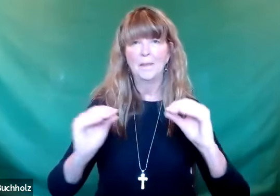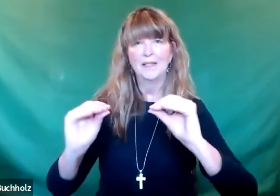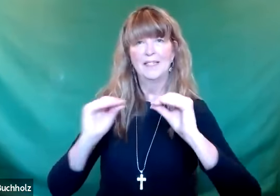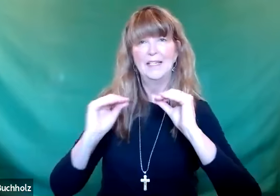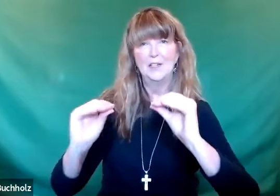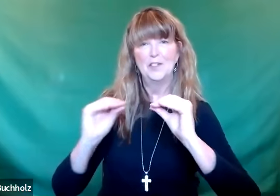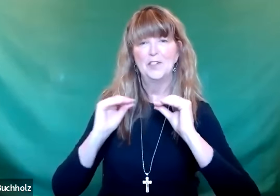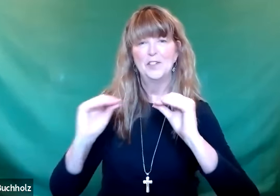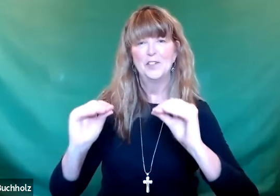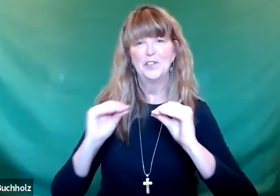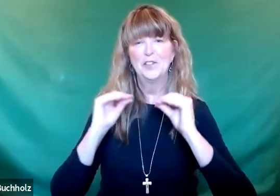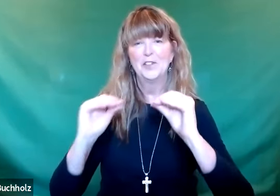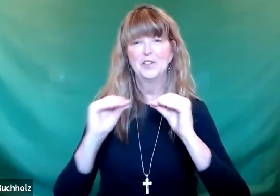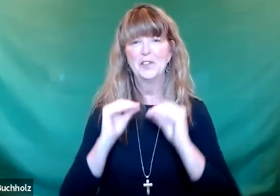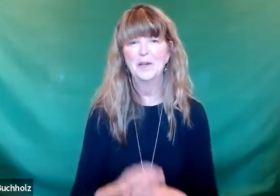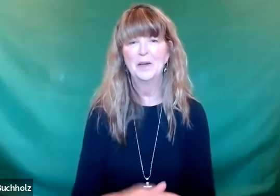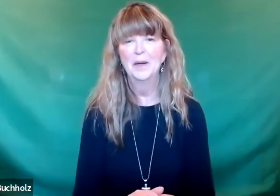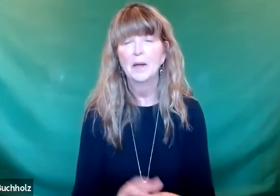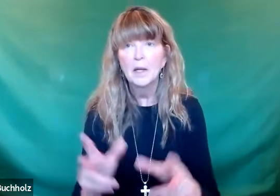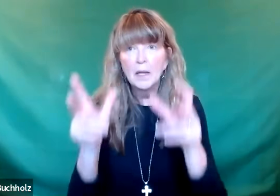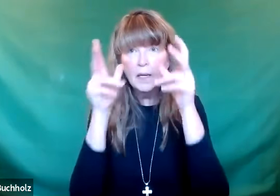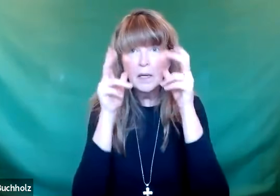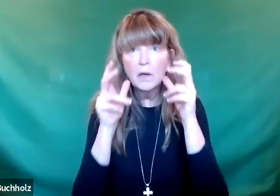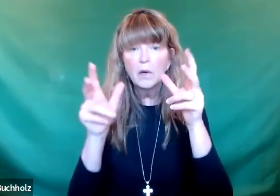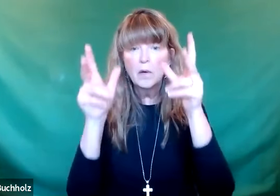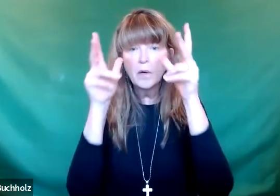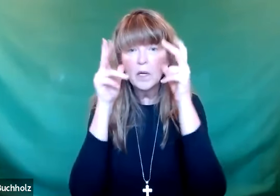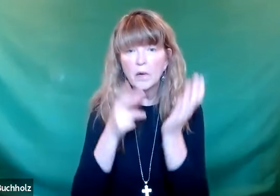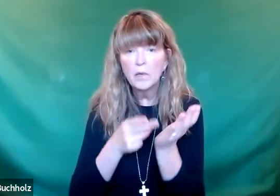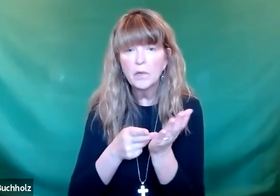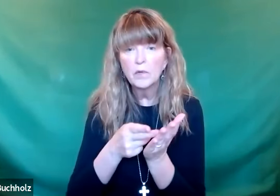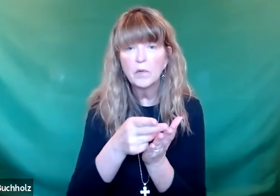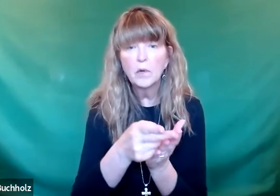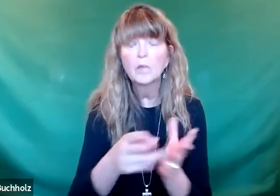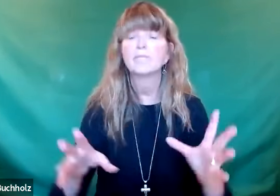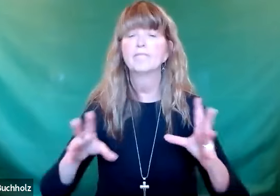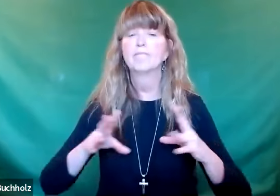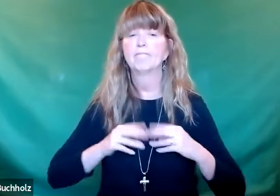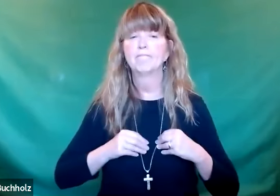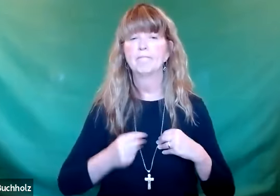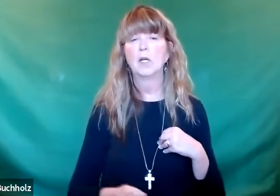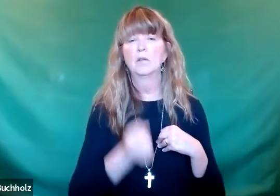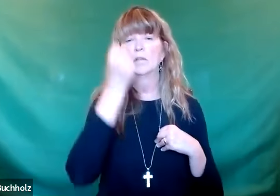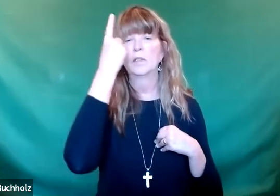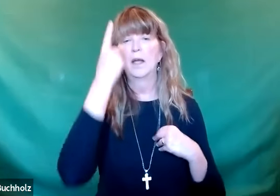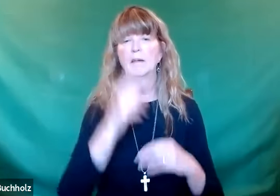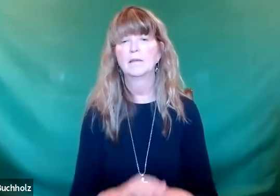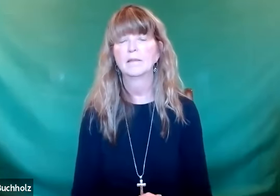an attitude of compassion and welcome and welcome the teaching. And what they take